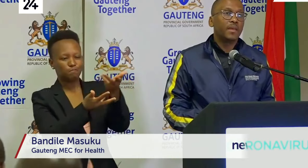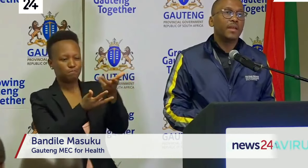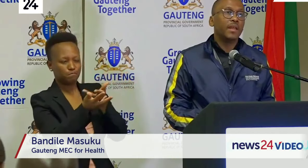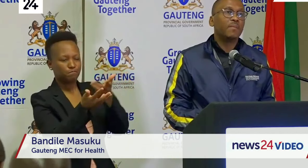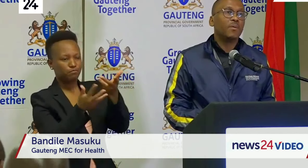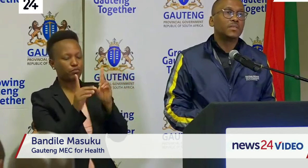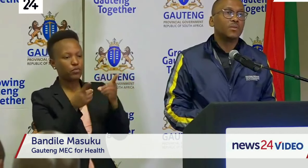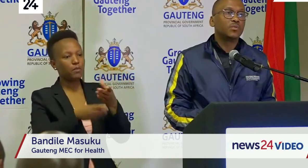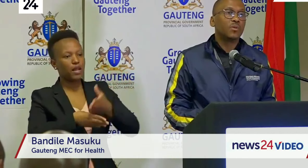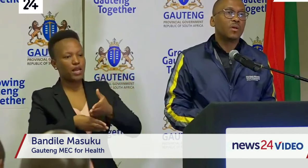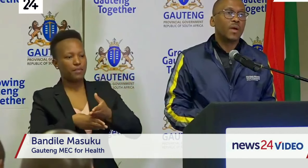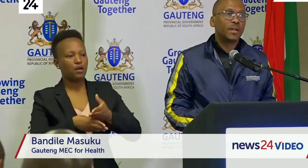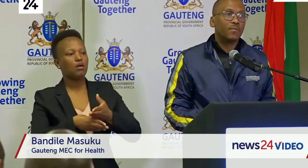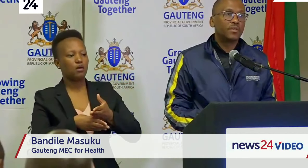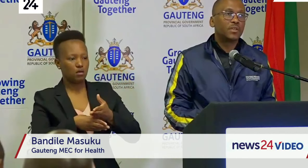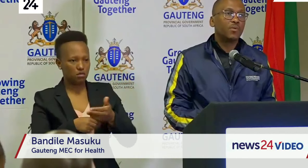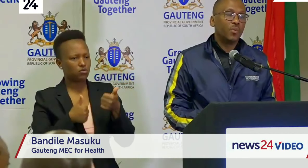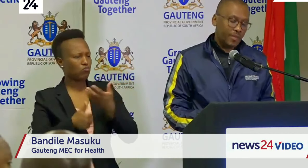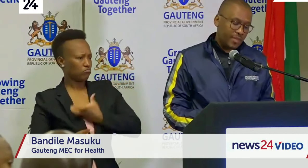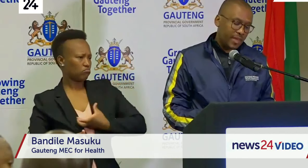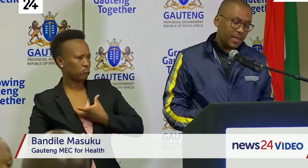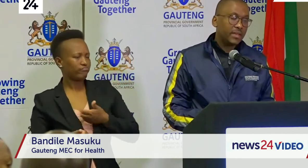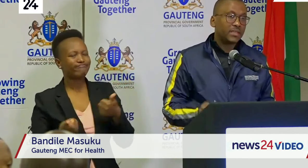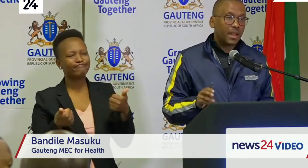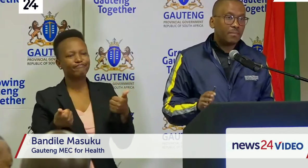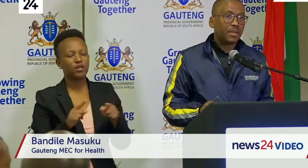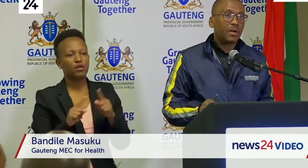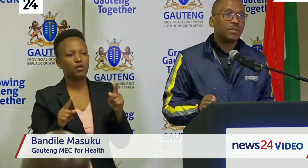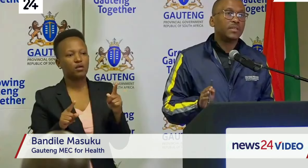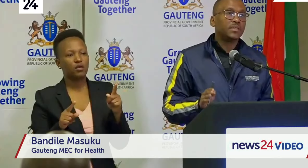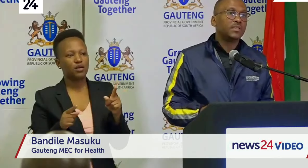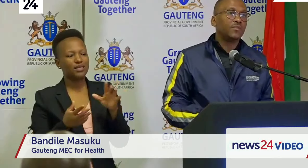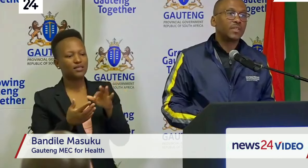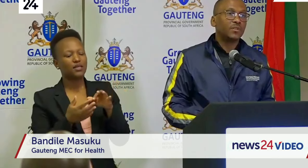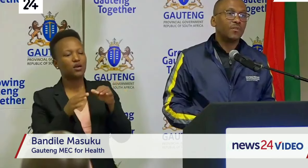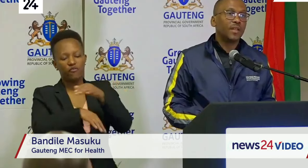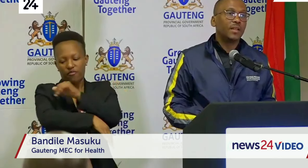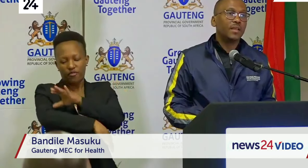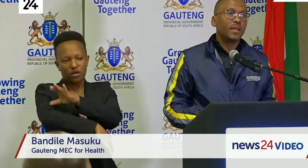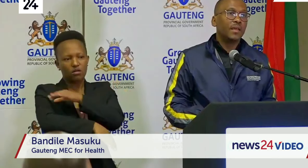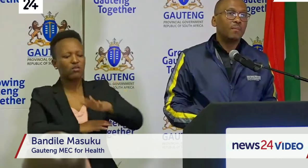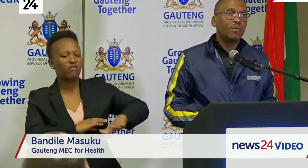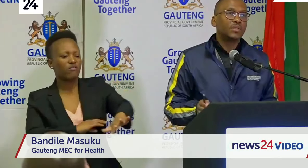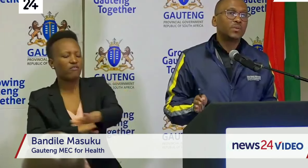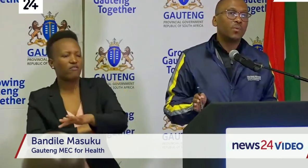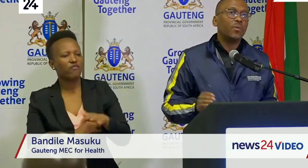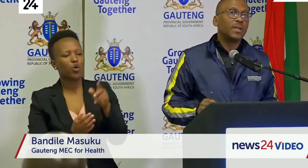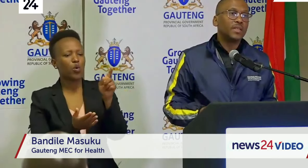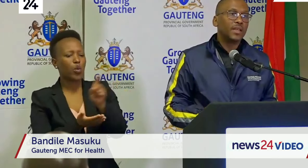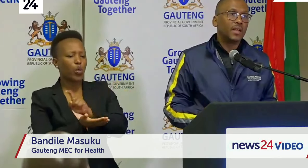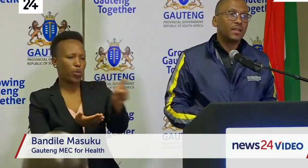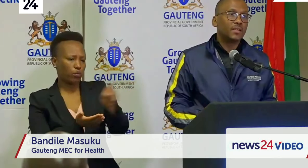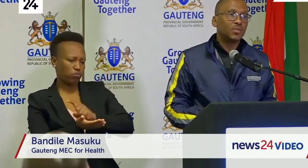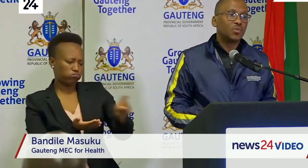and labor was also quite comfortable with the scrubbing down and the disinfection of the clinic because we